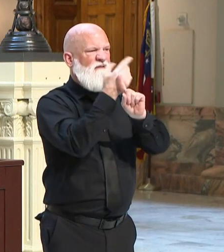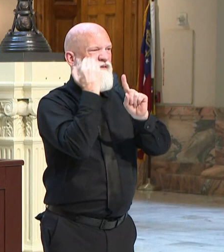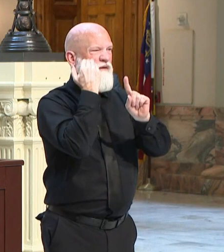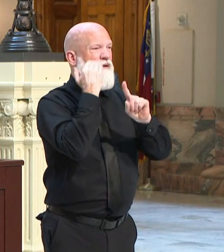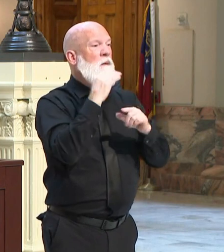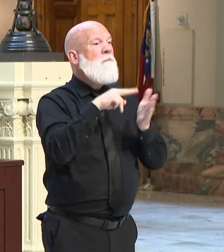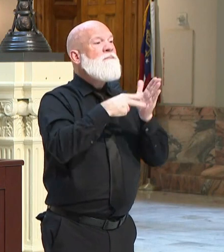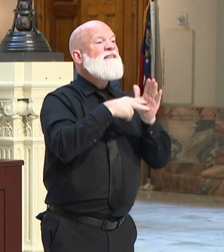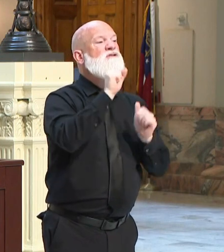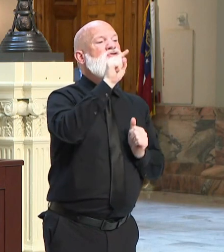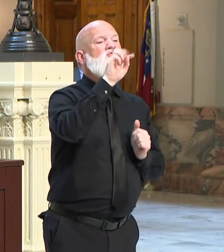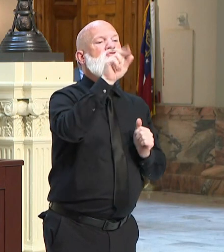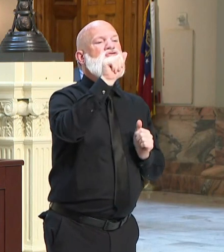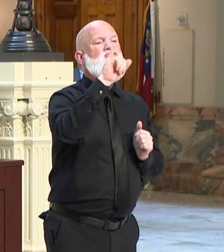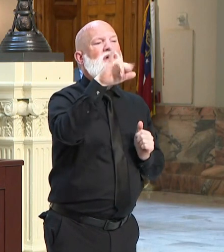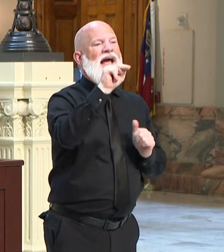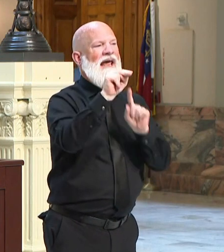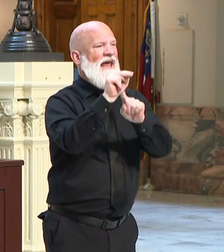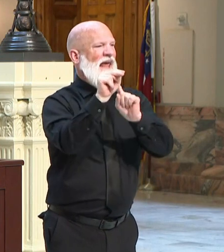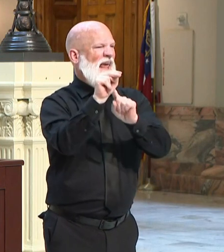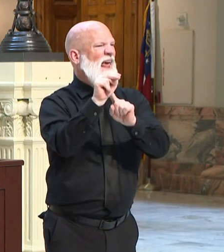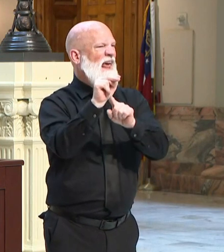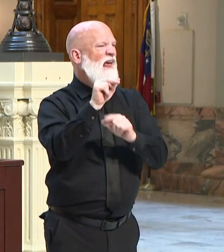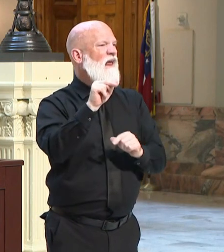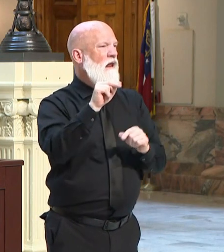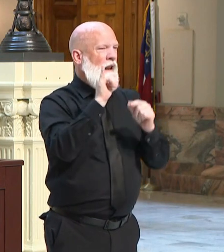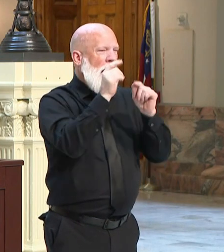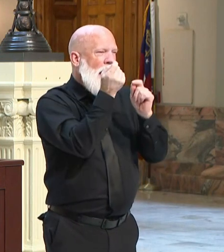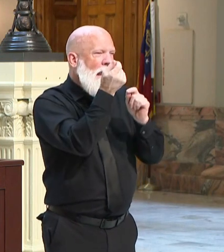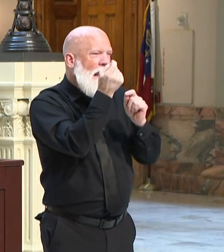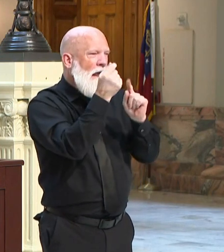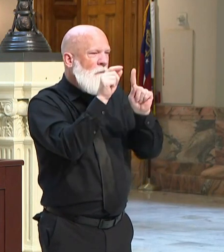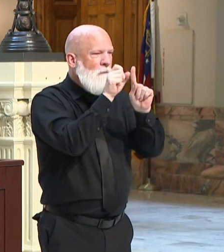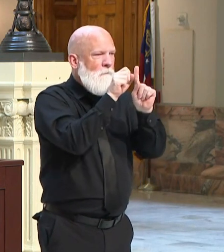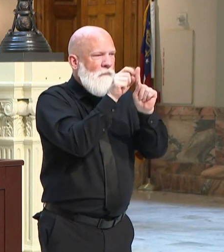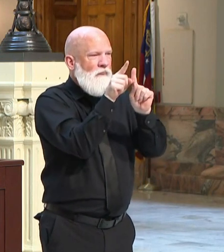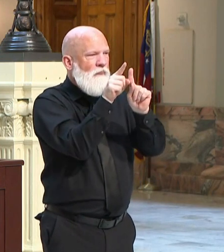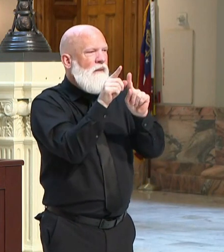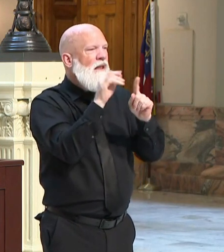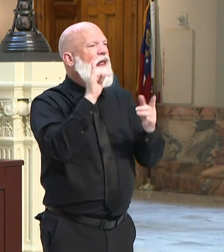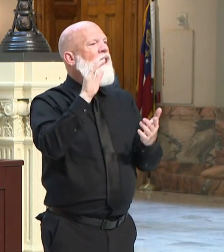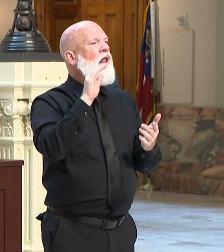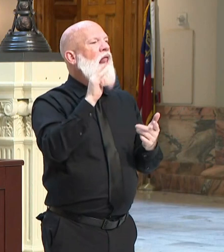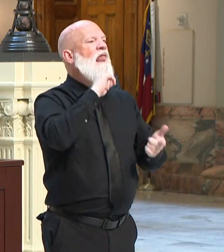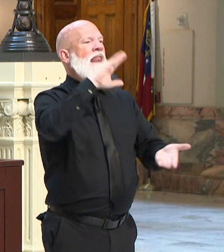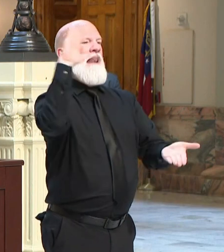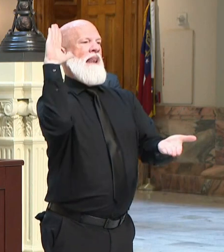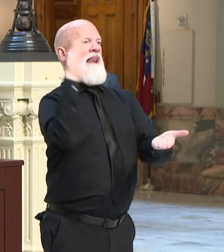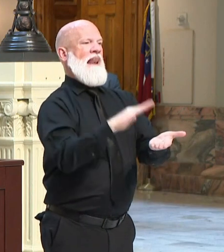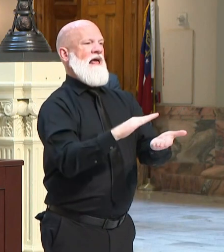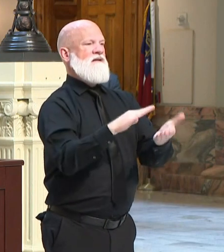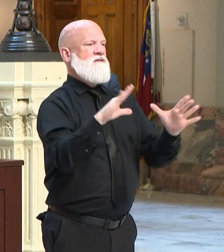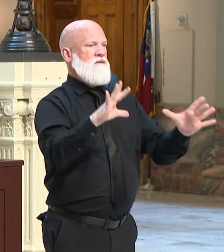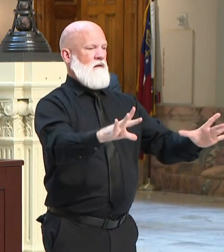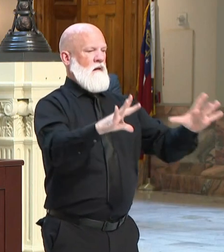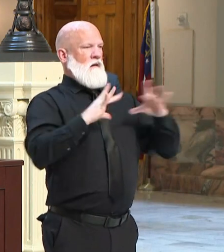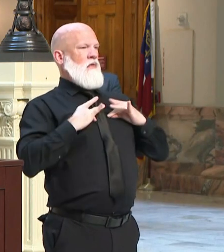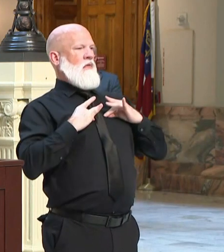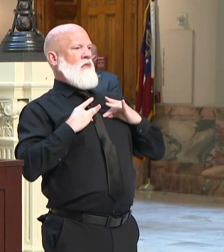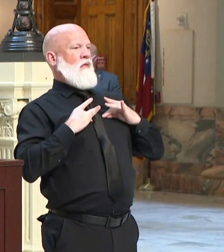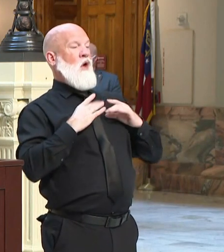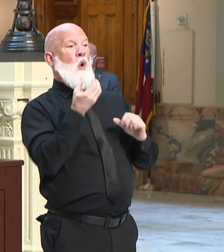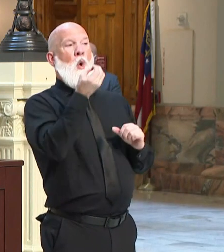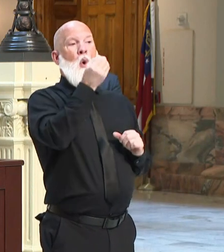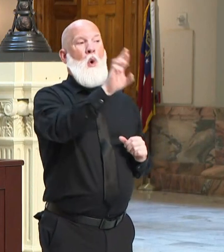be a little bit less susceptible to protection by the vaccine.